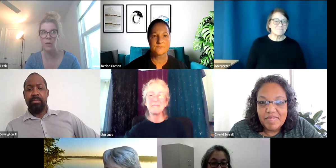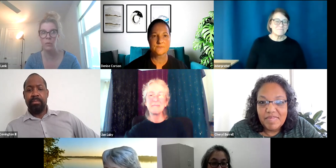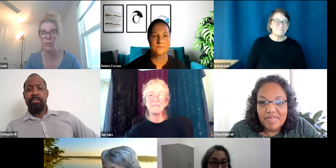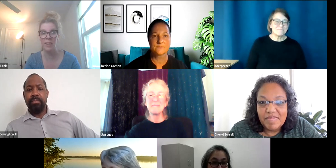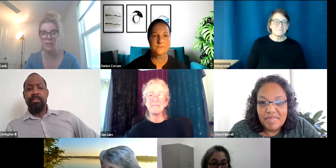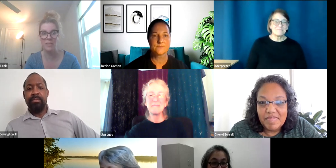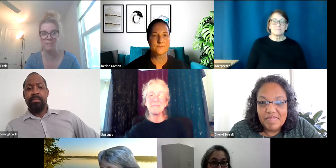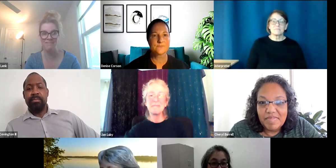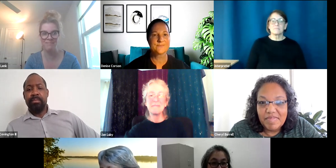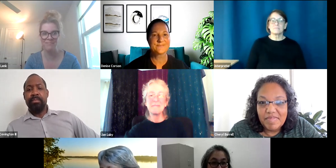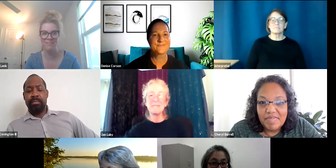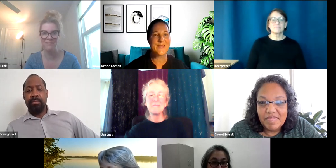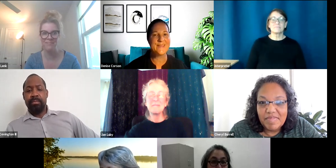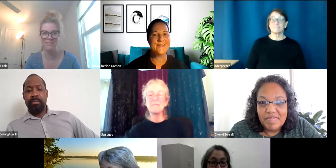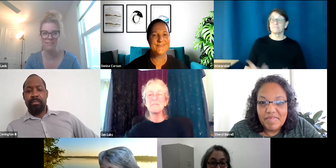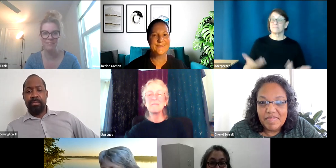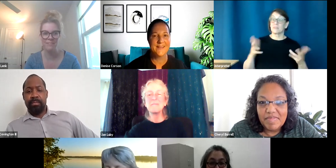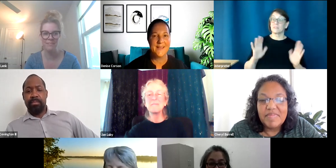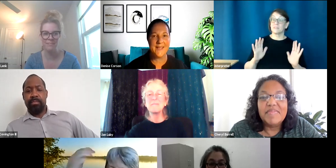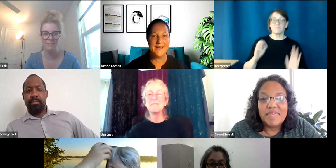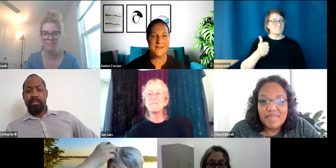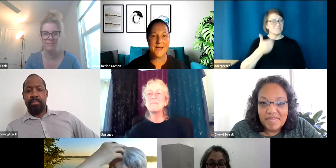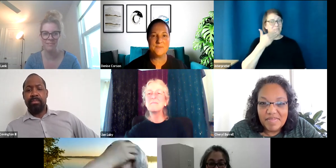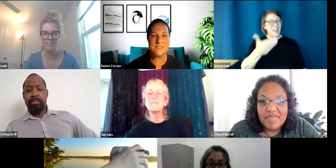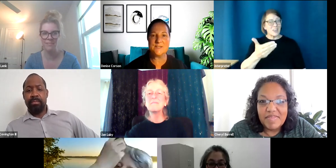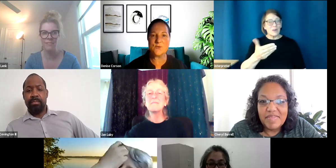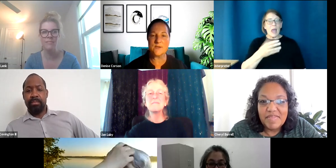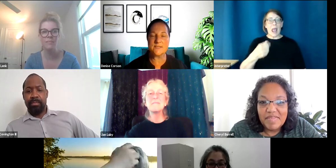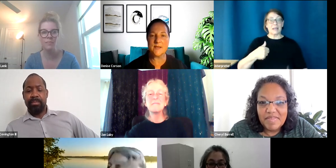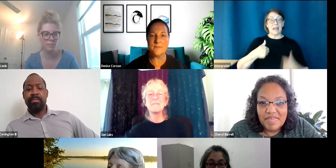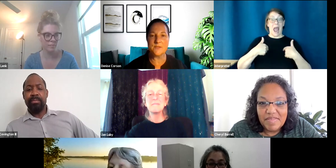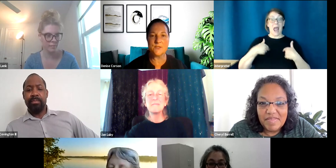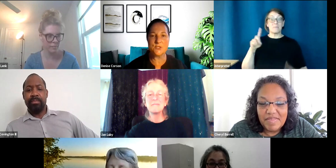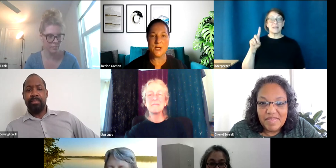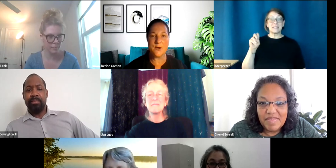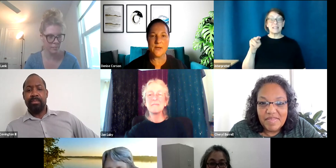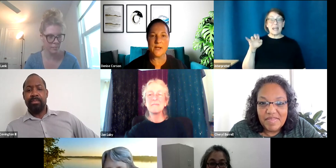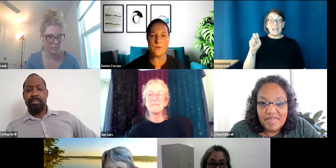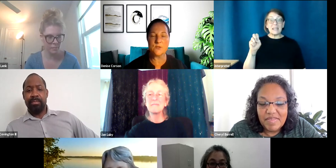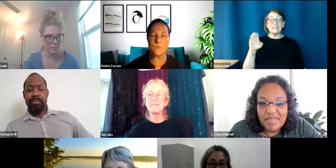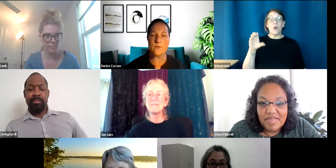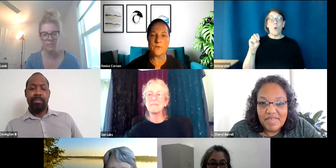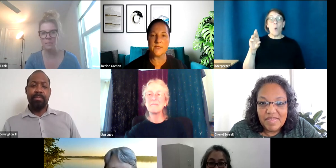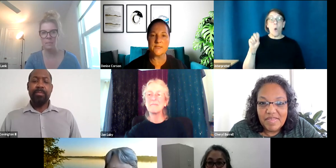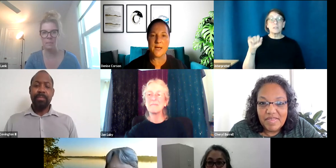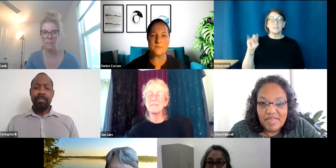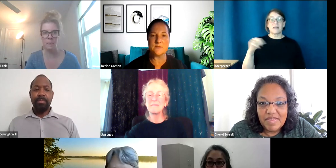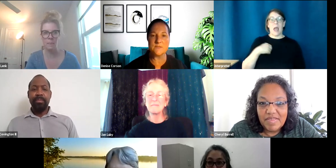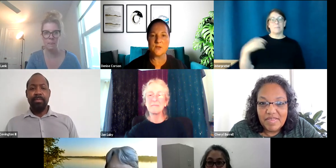Half years. Thank you. And I'm Denise Corson. I'm the Chair and I also work for the Adaptive